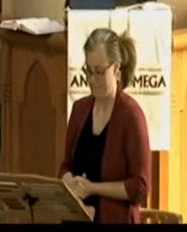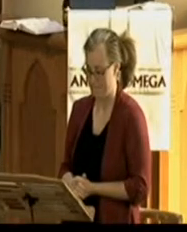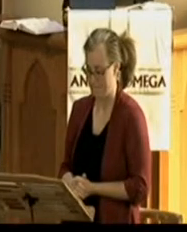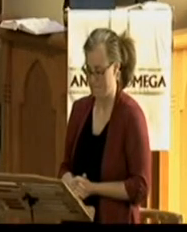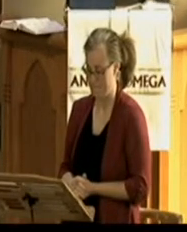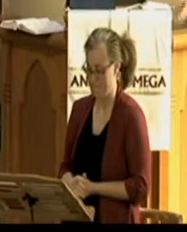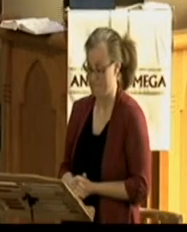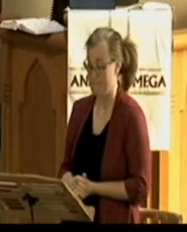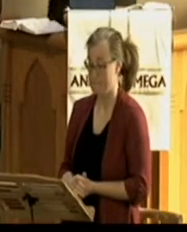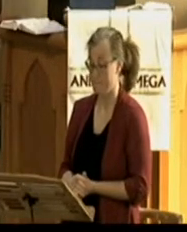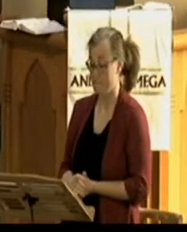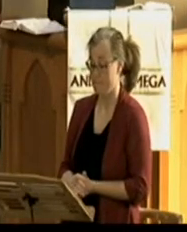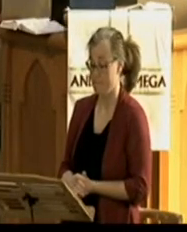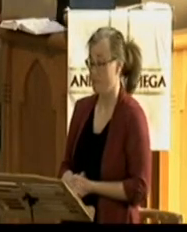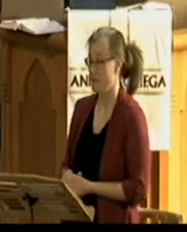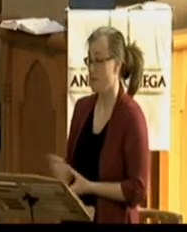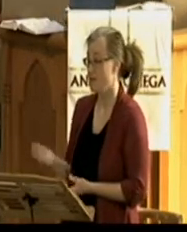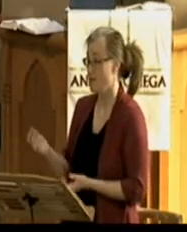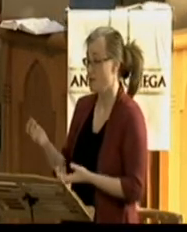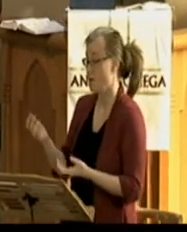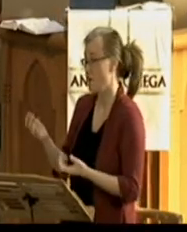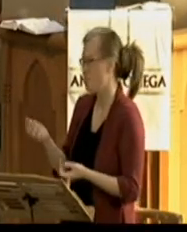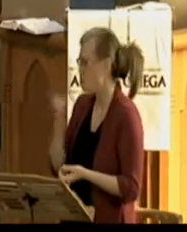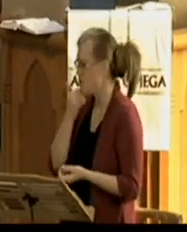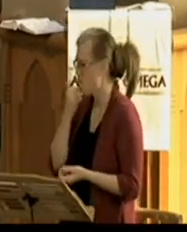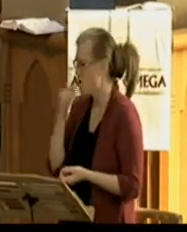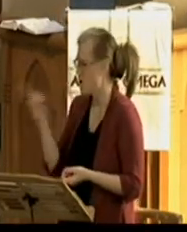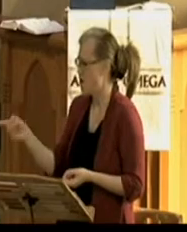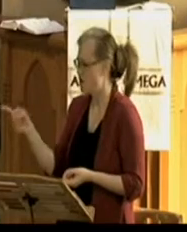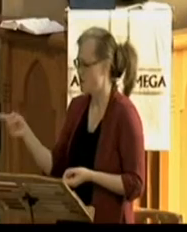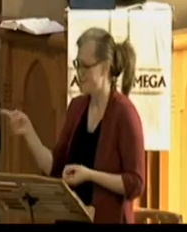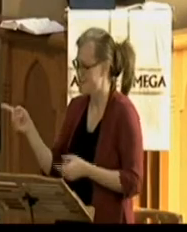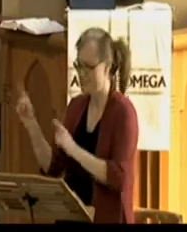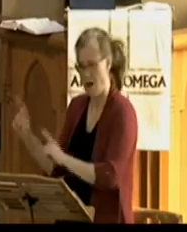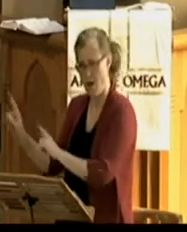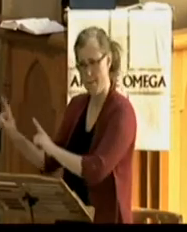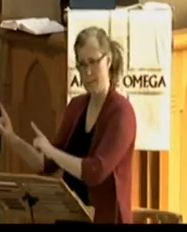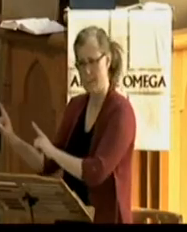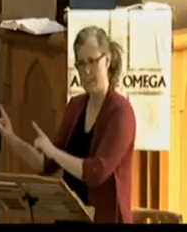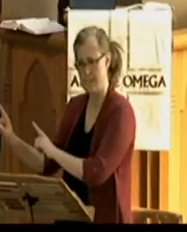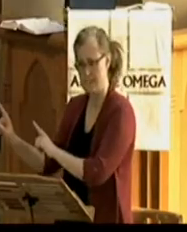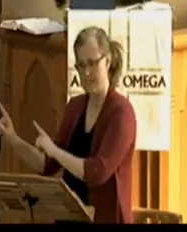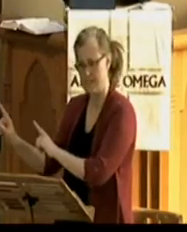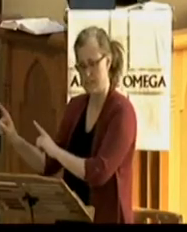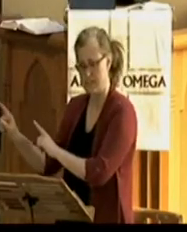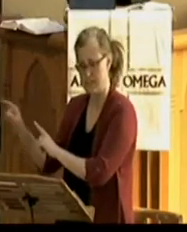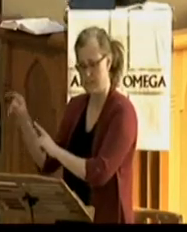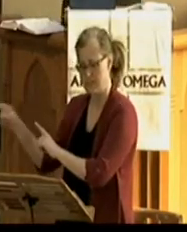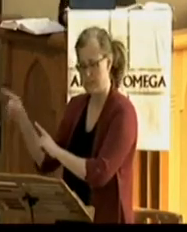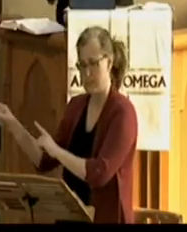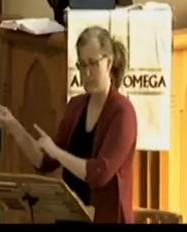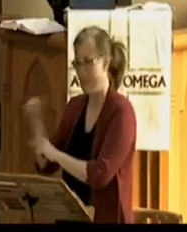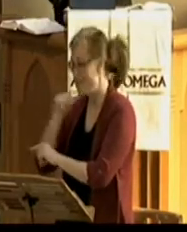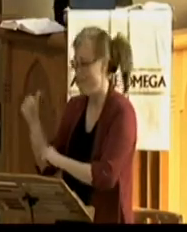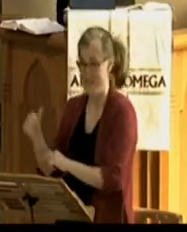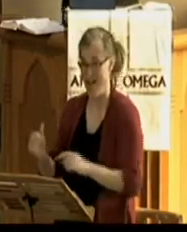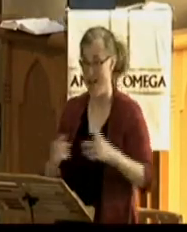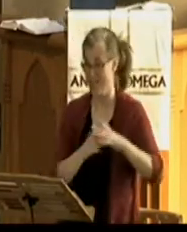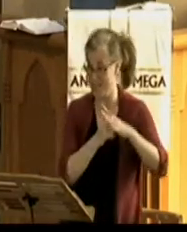Because you think about it, God does some of the most incredible things and some amazing things when his people gather.